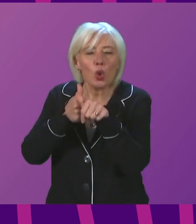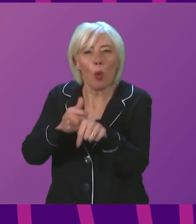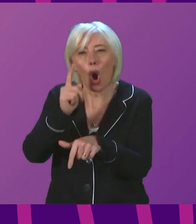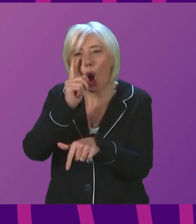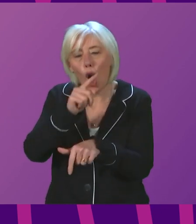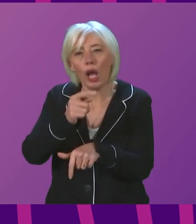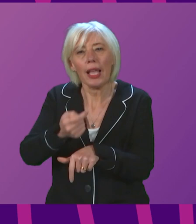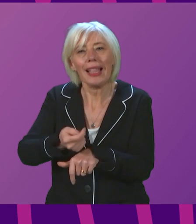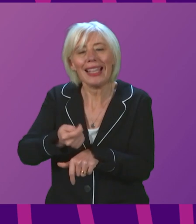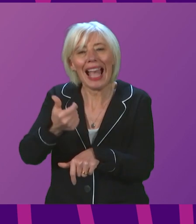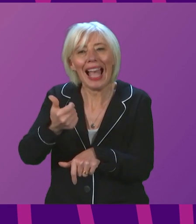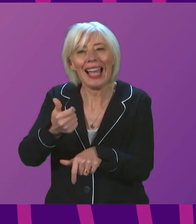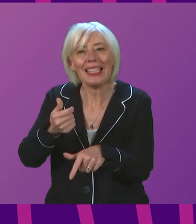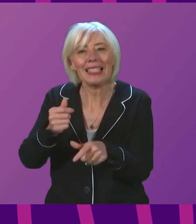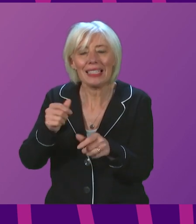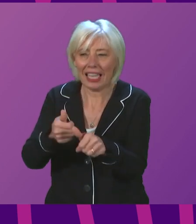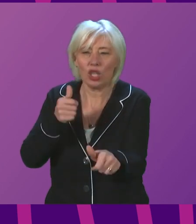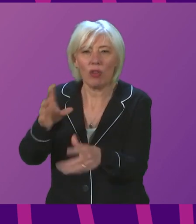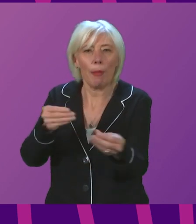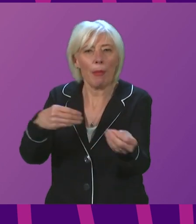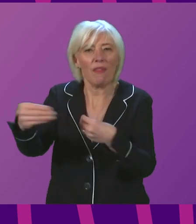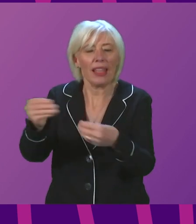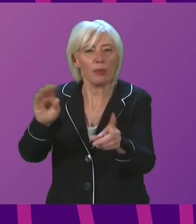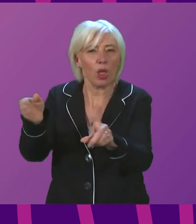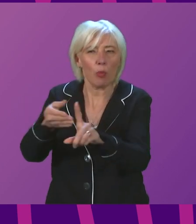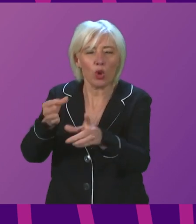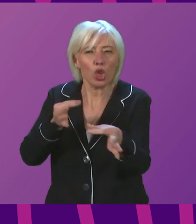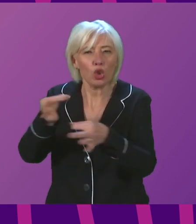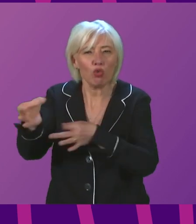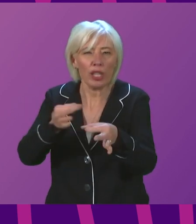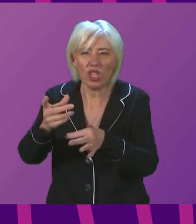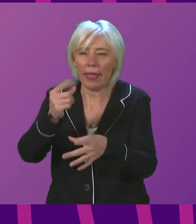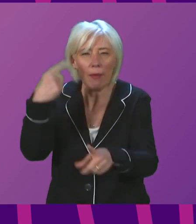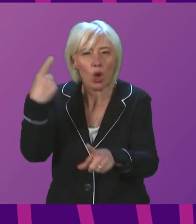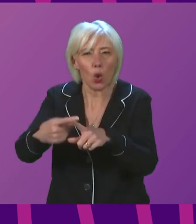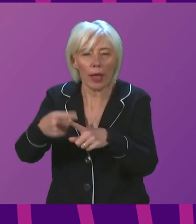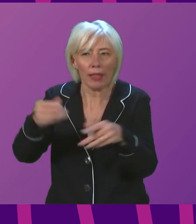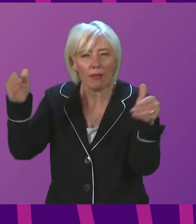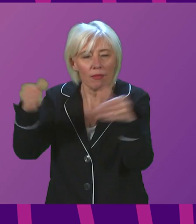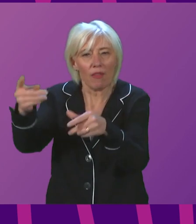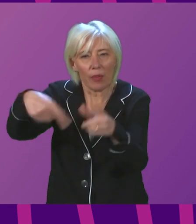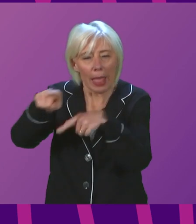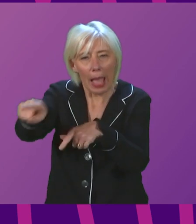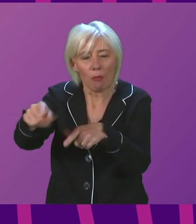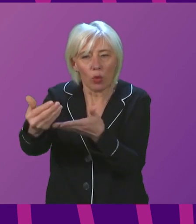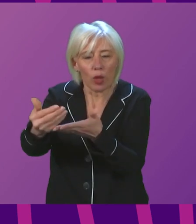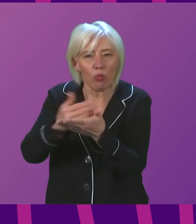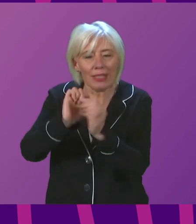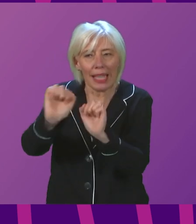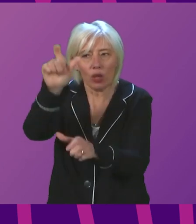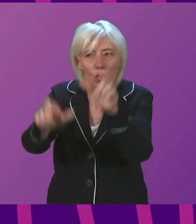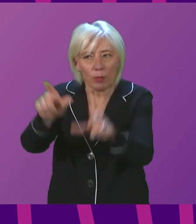industry with a more flexible approach and a strategy that can be deployed quickly to focus on the protection of the most vulnerable